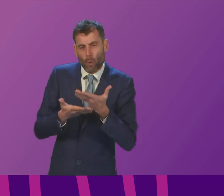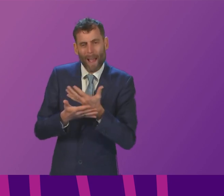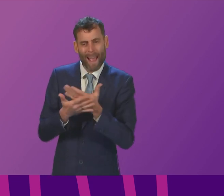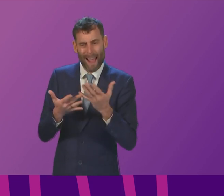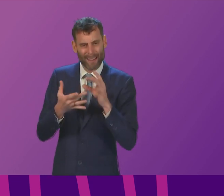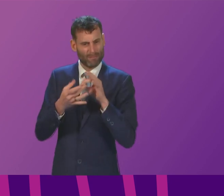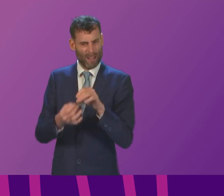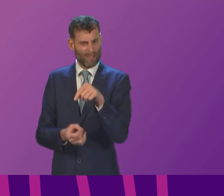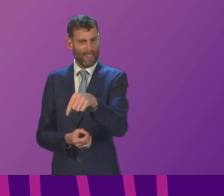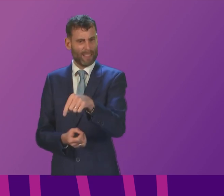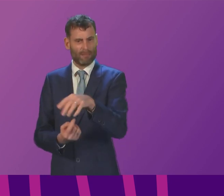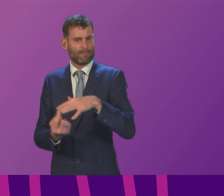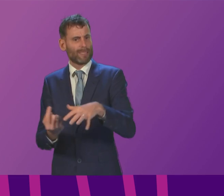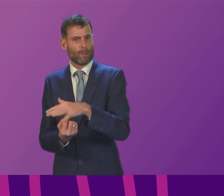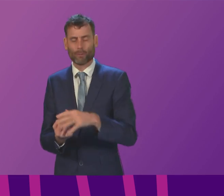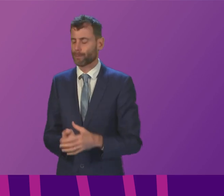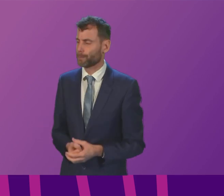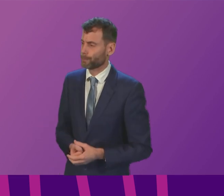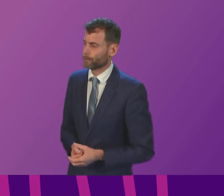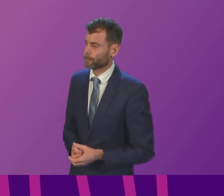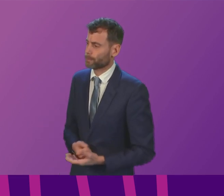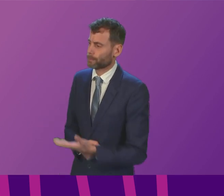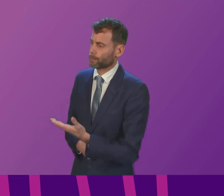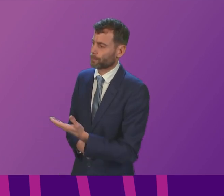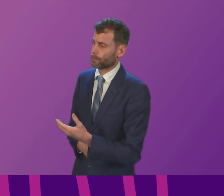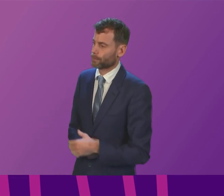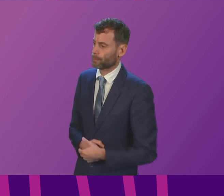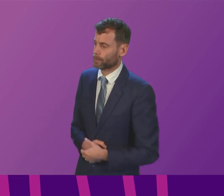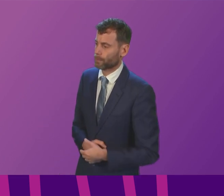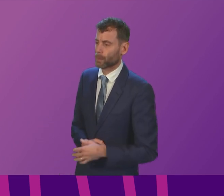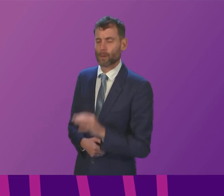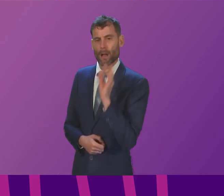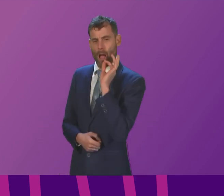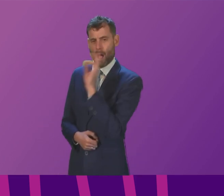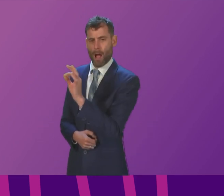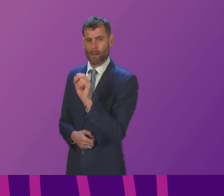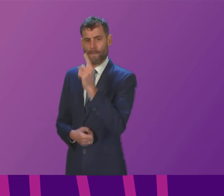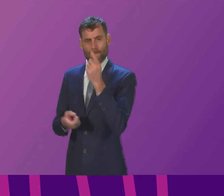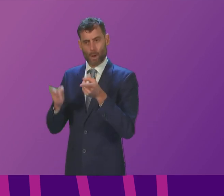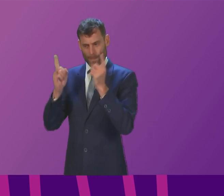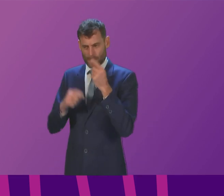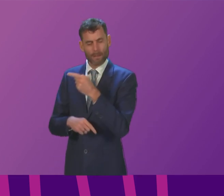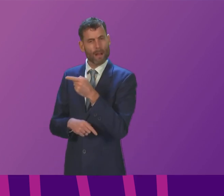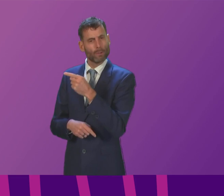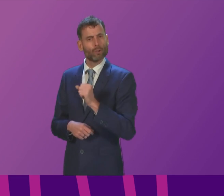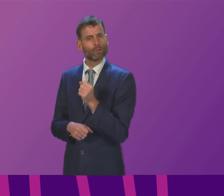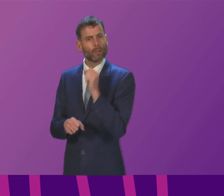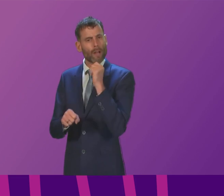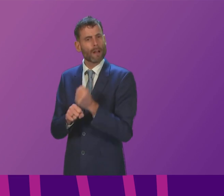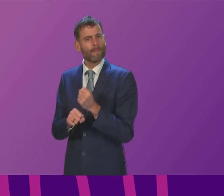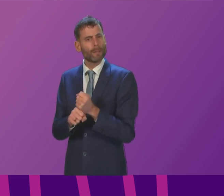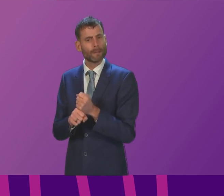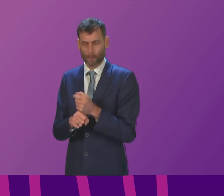that are being taken Jackie Dunbar to ask the first minister how the Scottish government is working to ensure